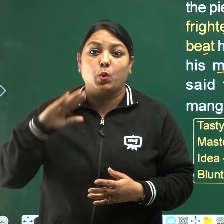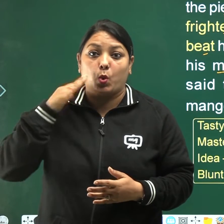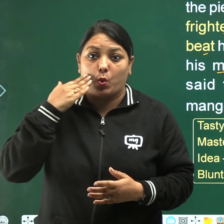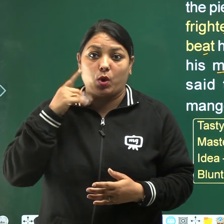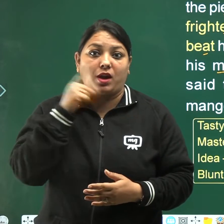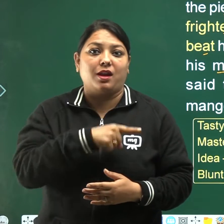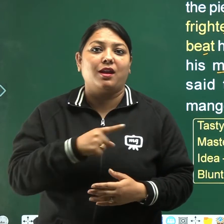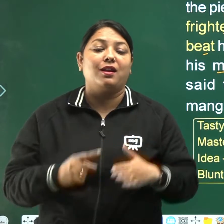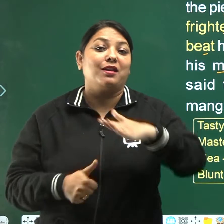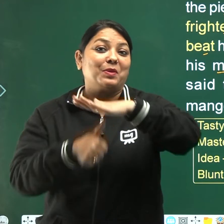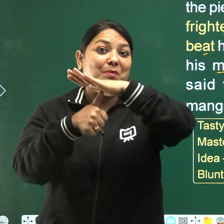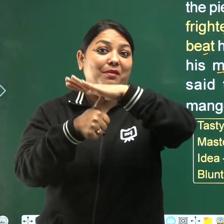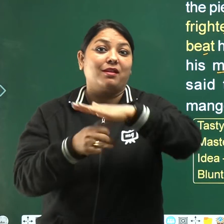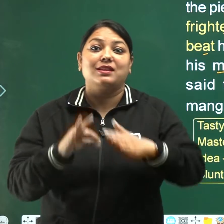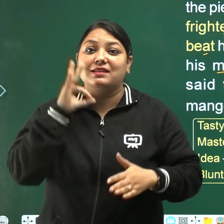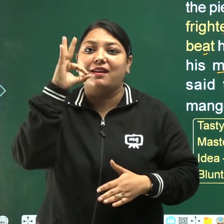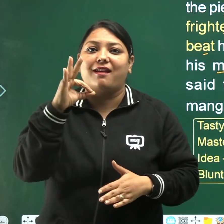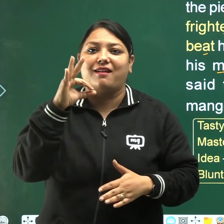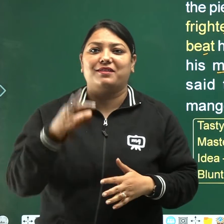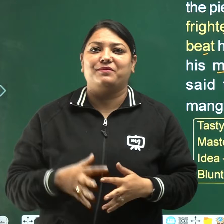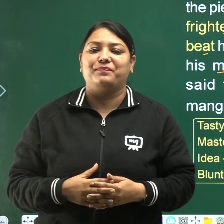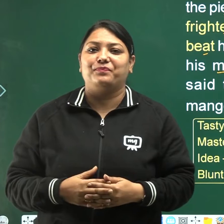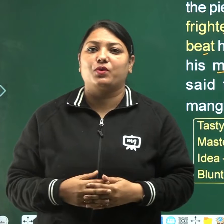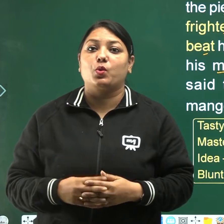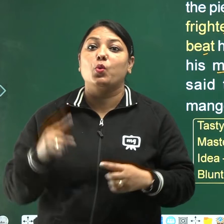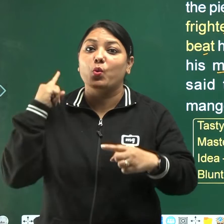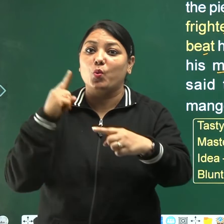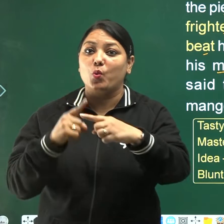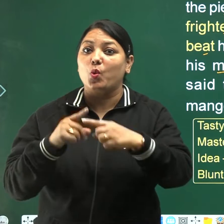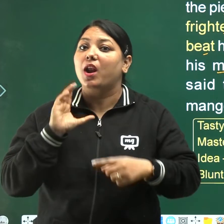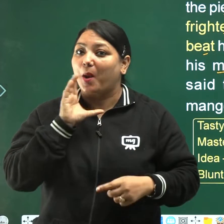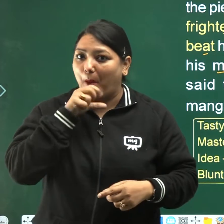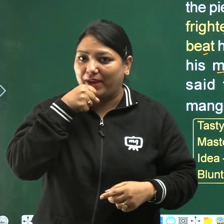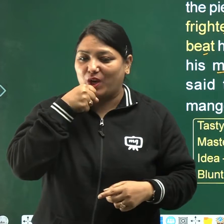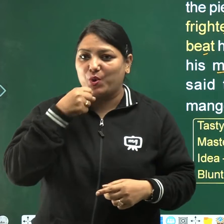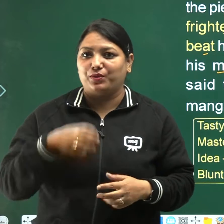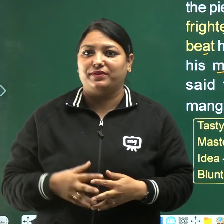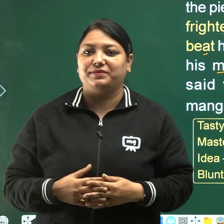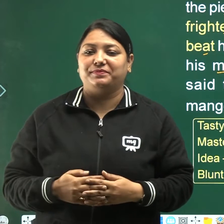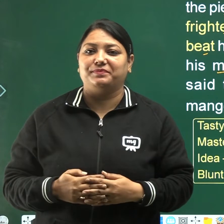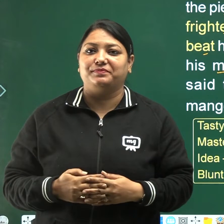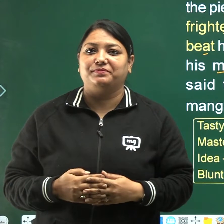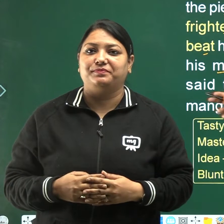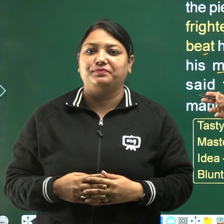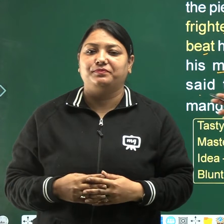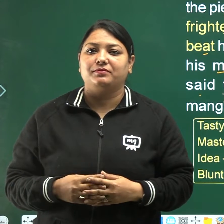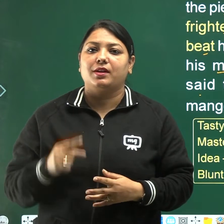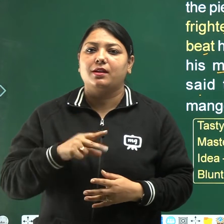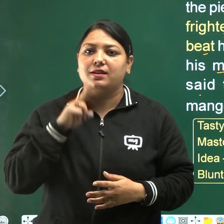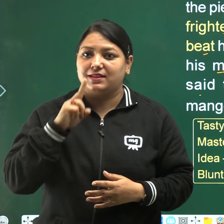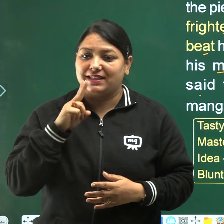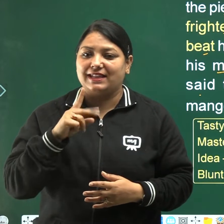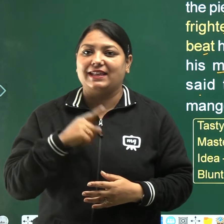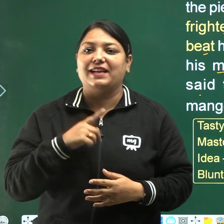for mangoes, he said that